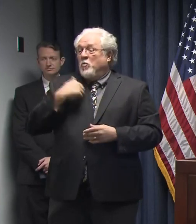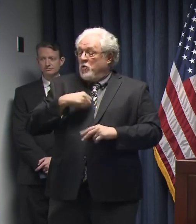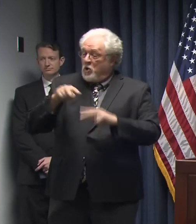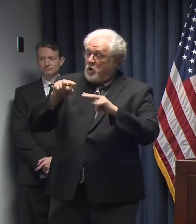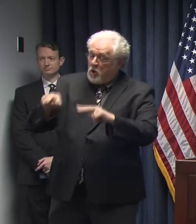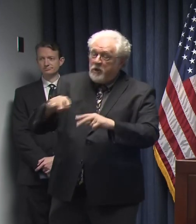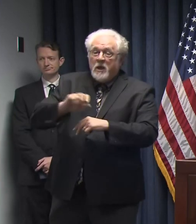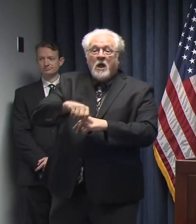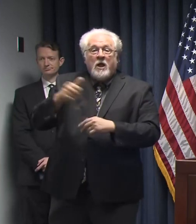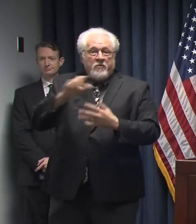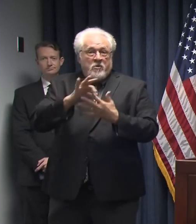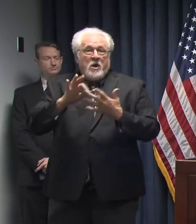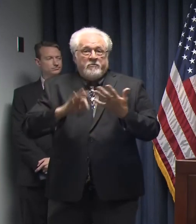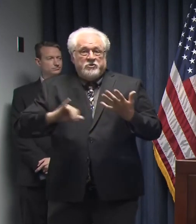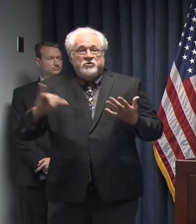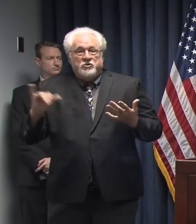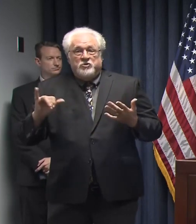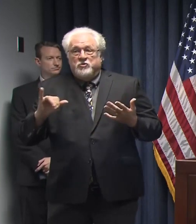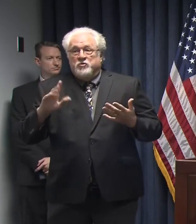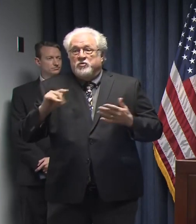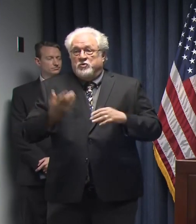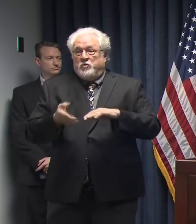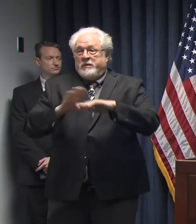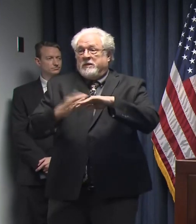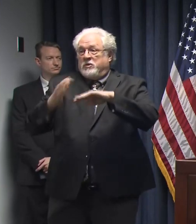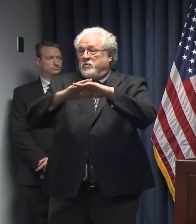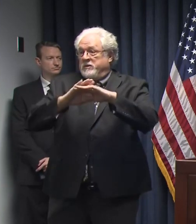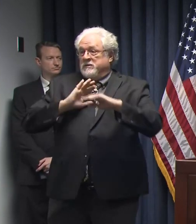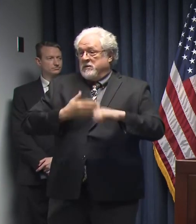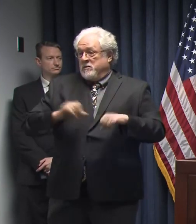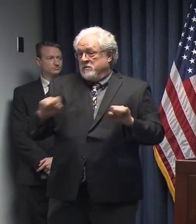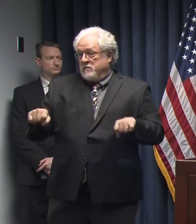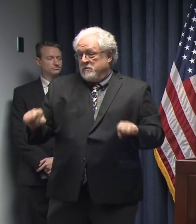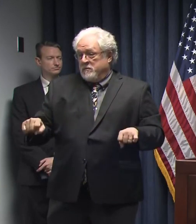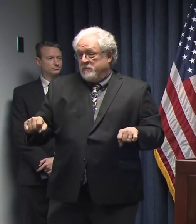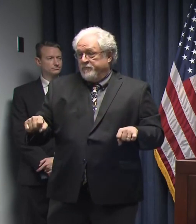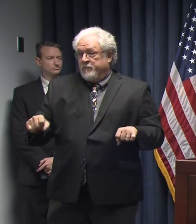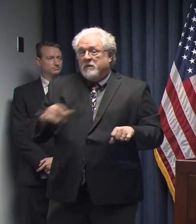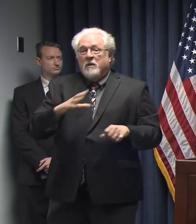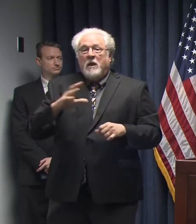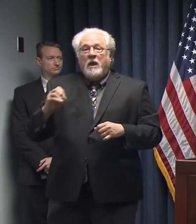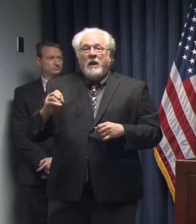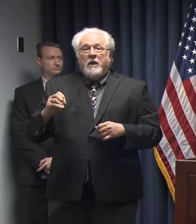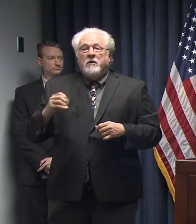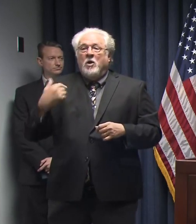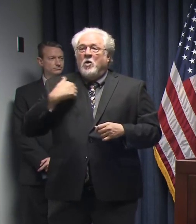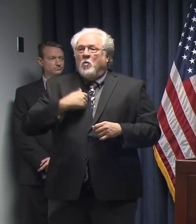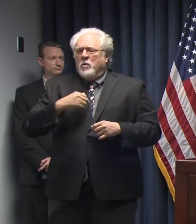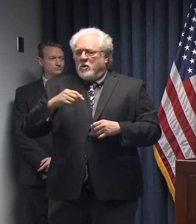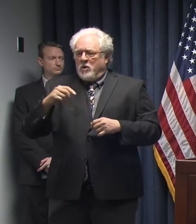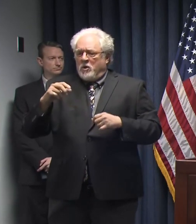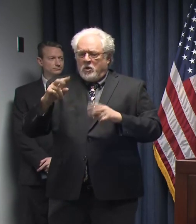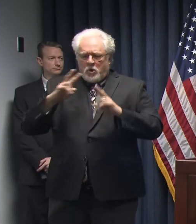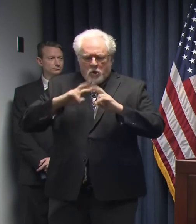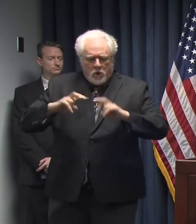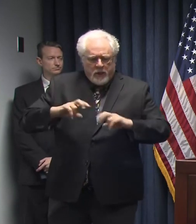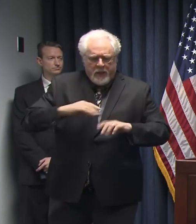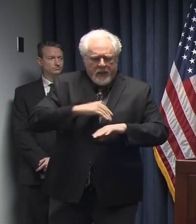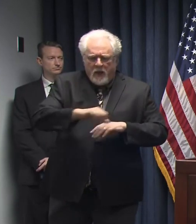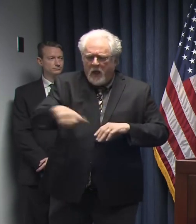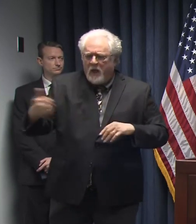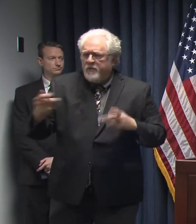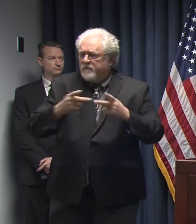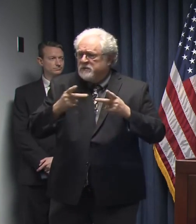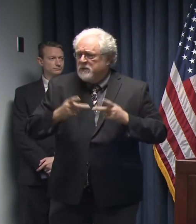at other options as well to increase our capacity, and we are looking at other facilities